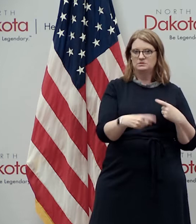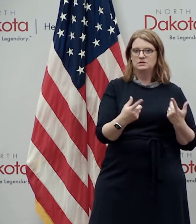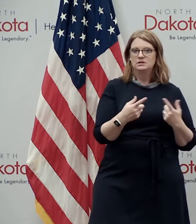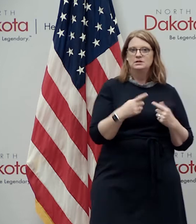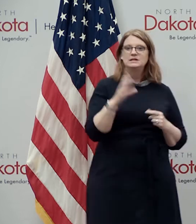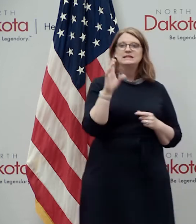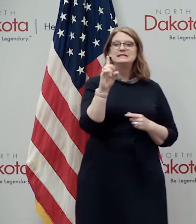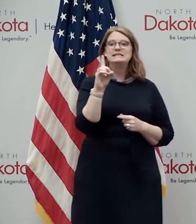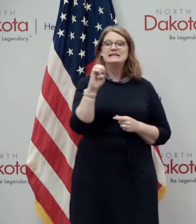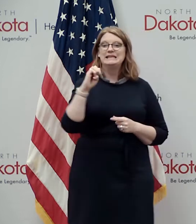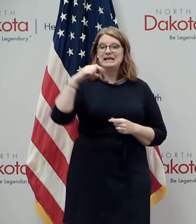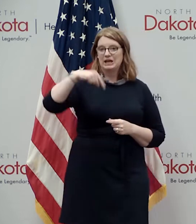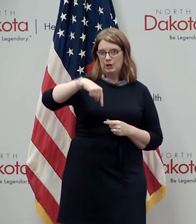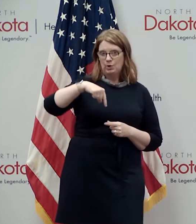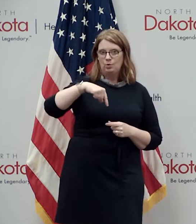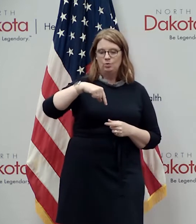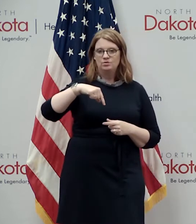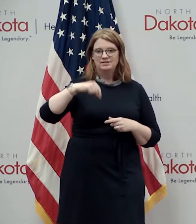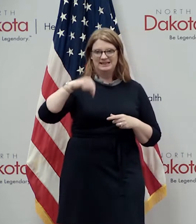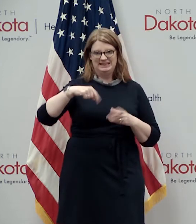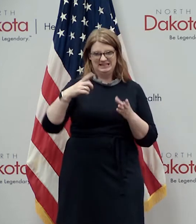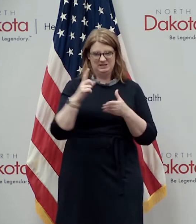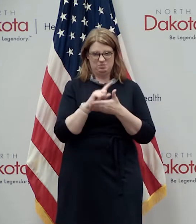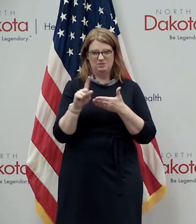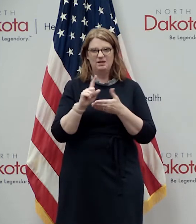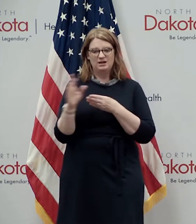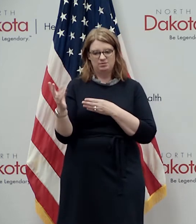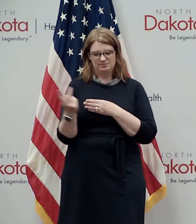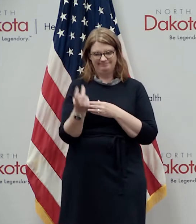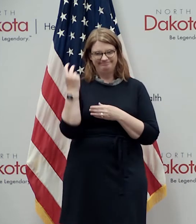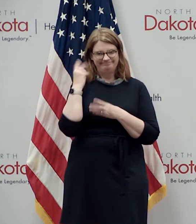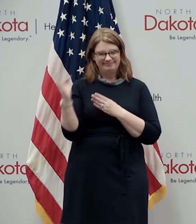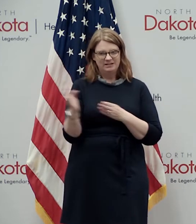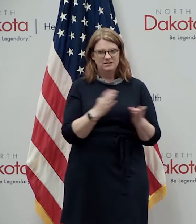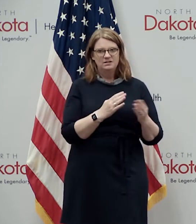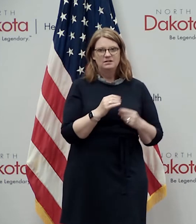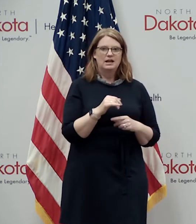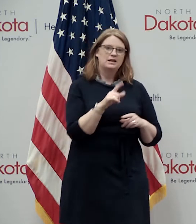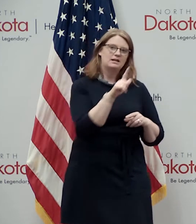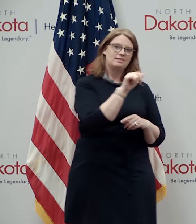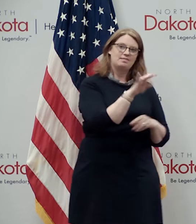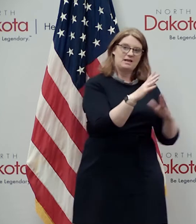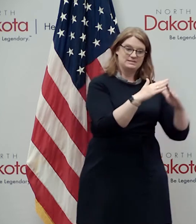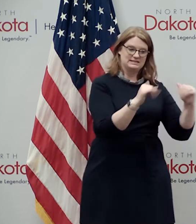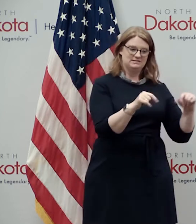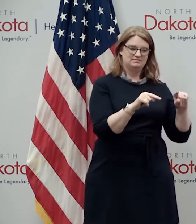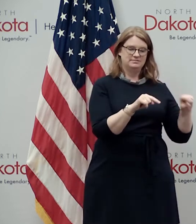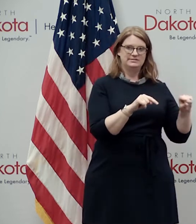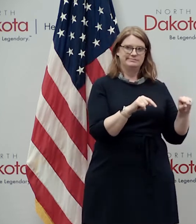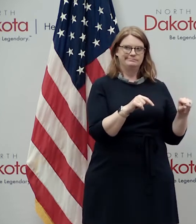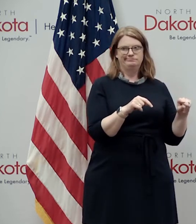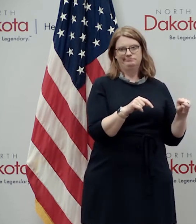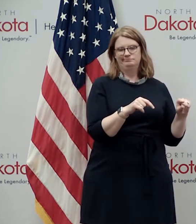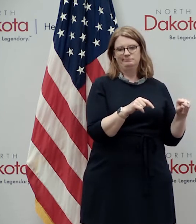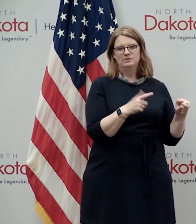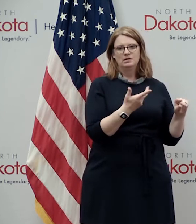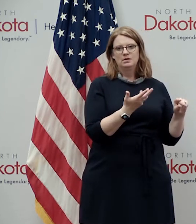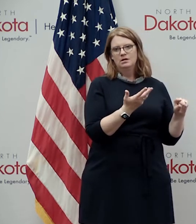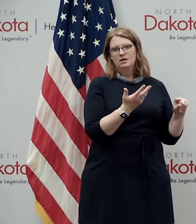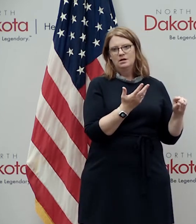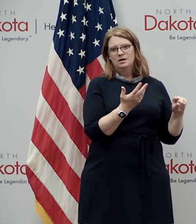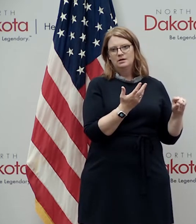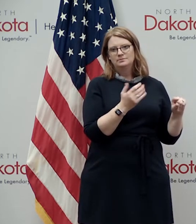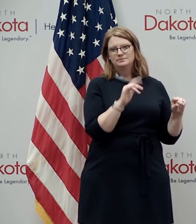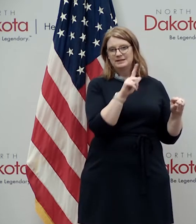deq where we had a strat review this week and in uh in the lab system we've got lab systems that are actually uh the the uh